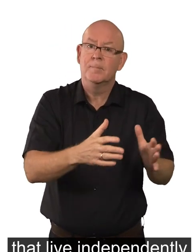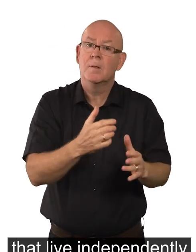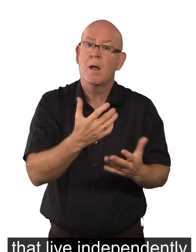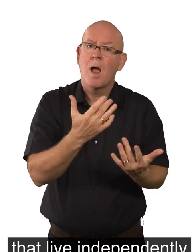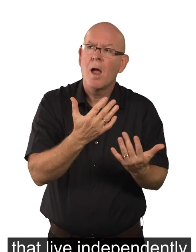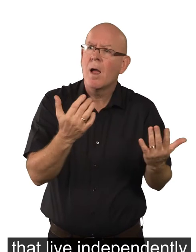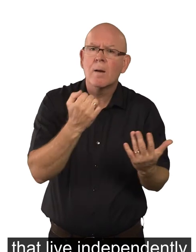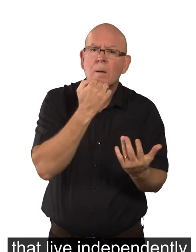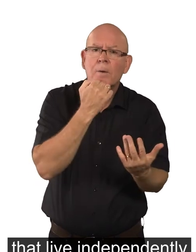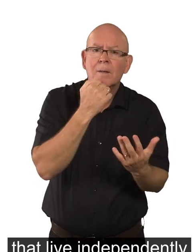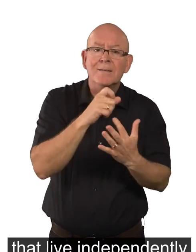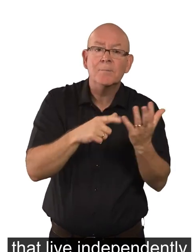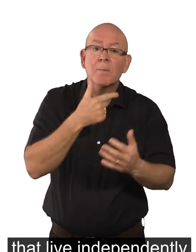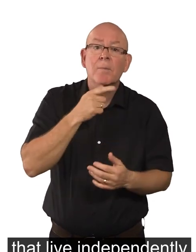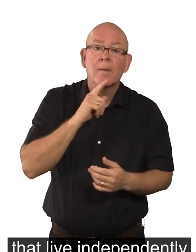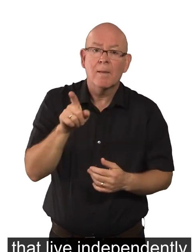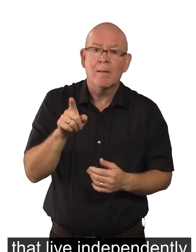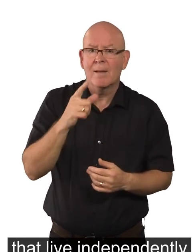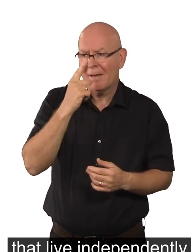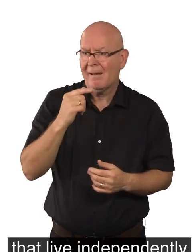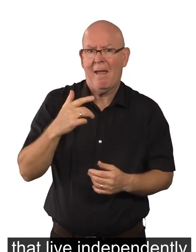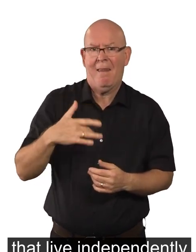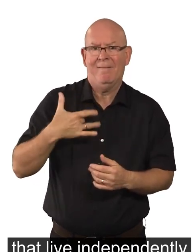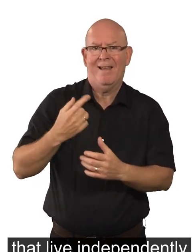independently in their local area, community.